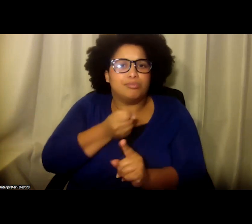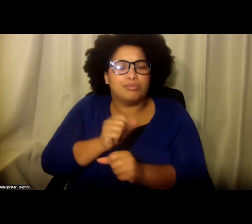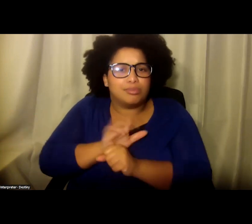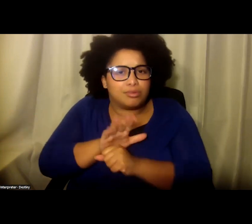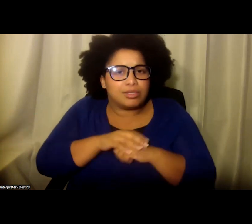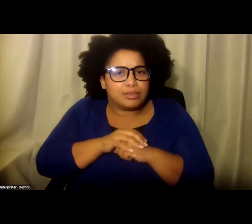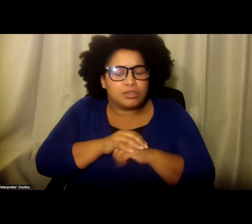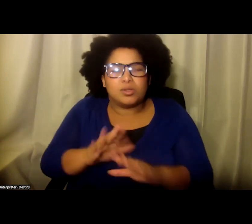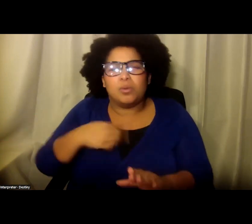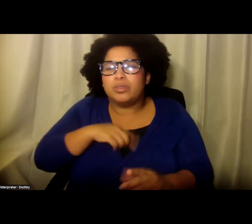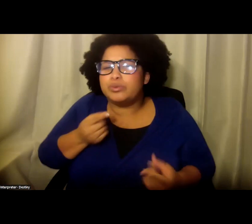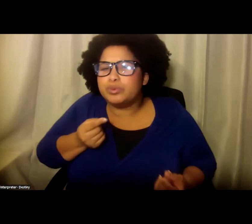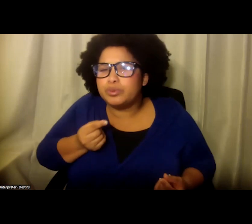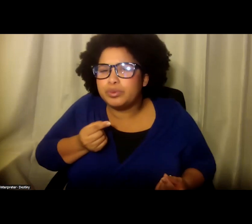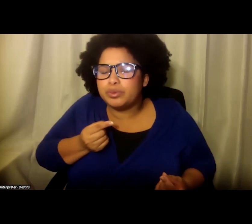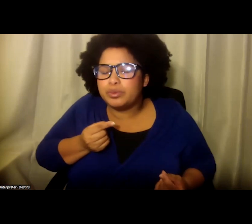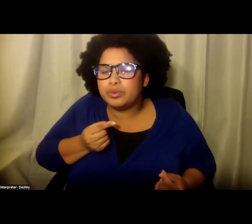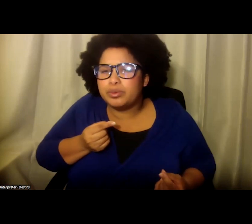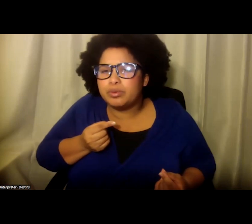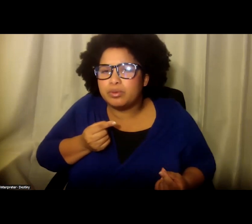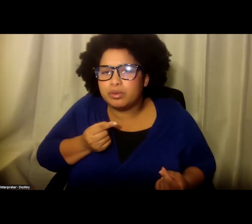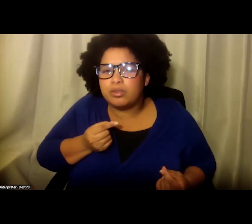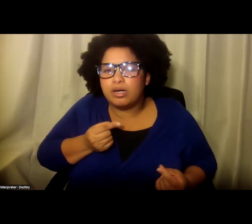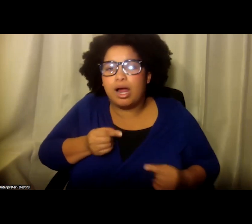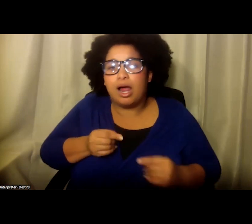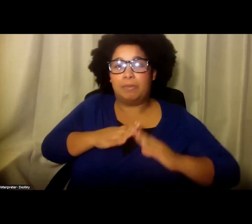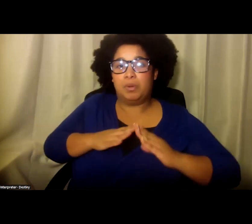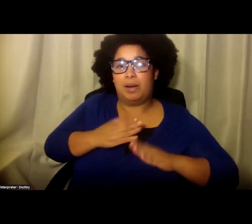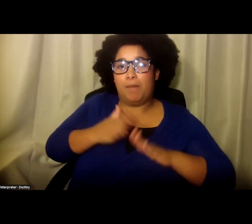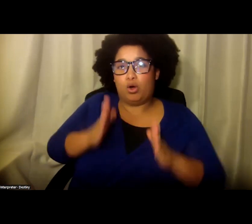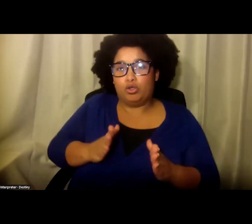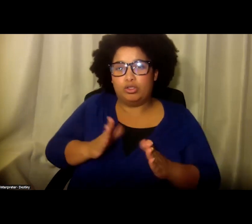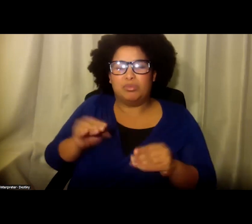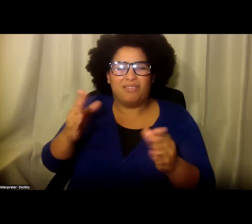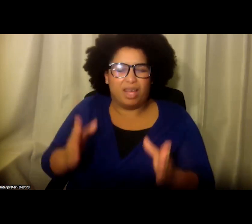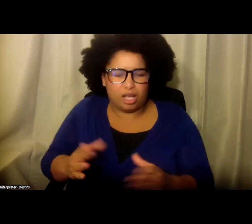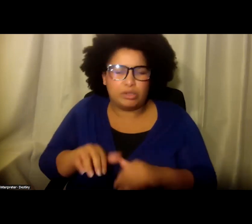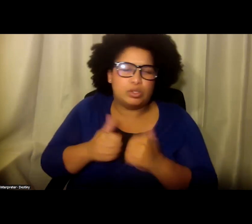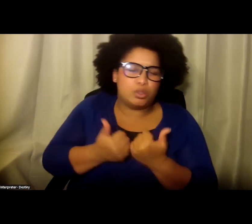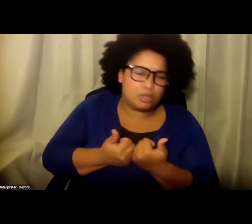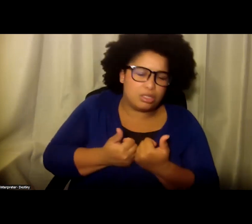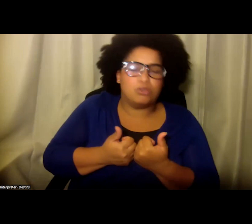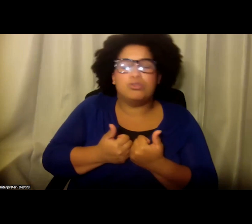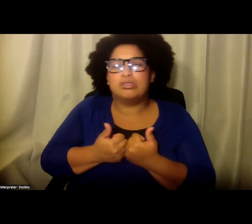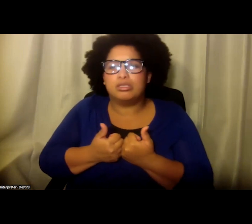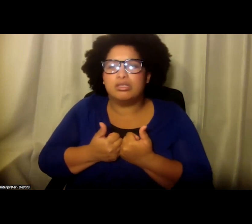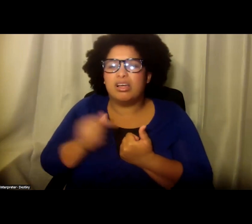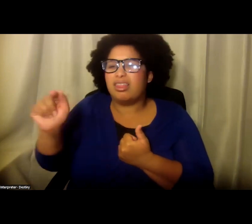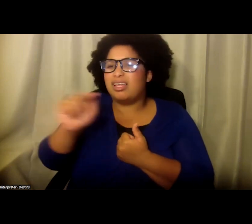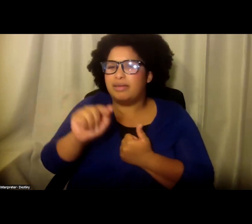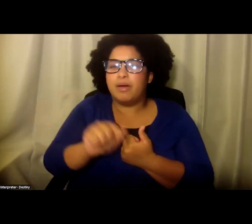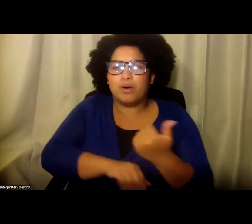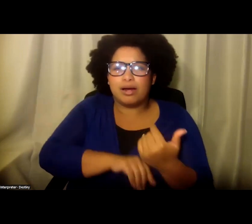what did we do? We went to our kind of community partners, many of the providers and associations, and, you know, really started